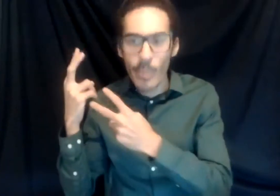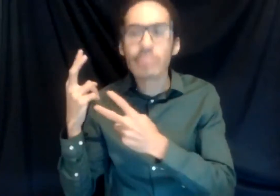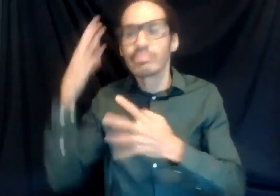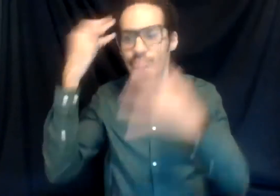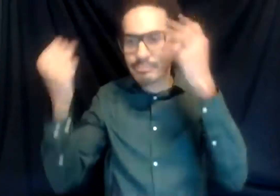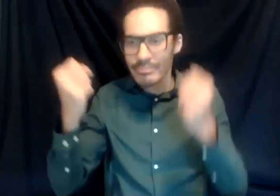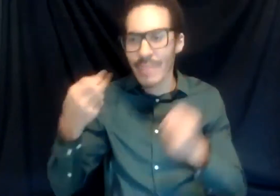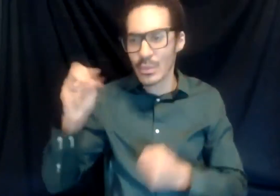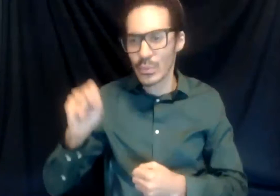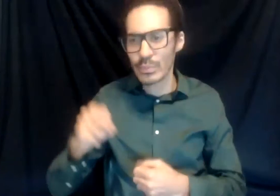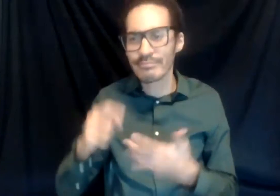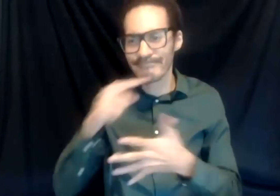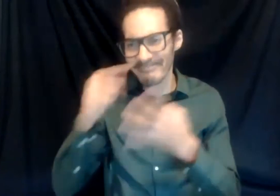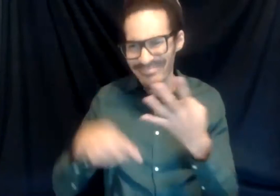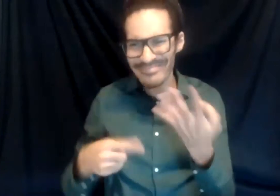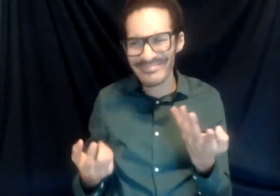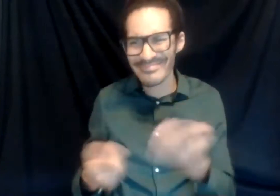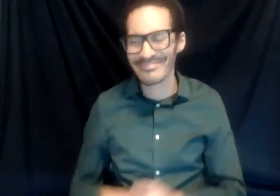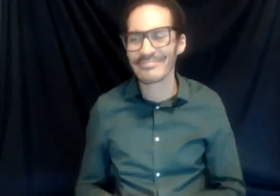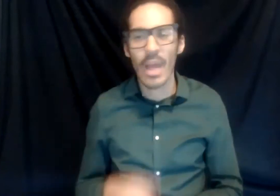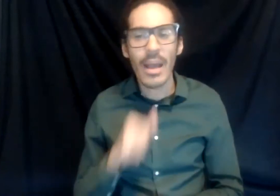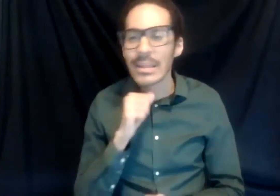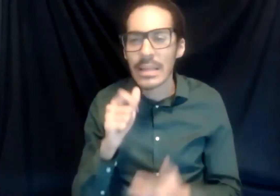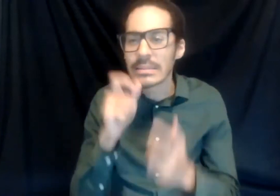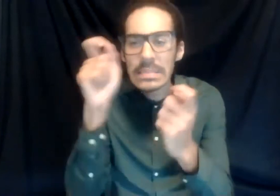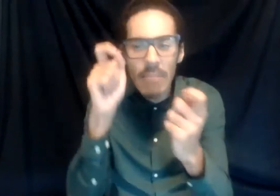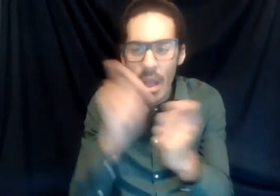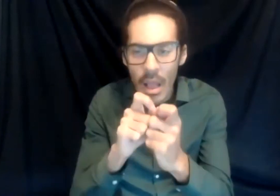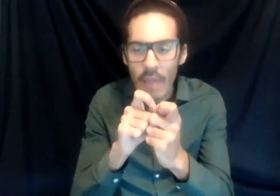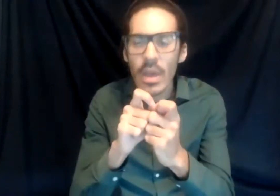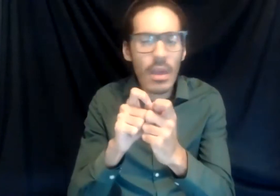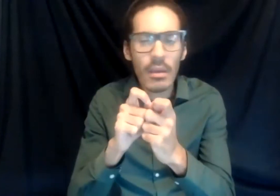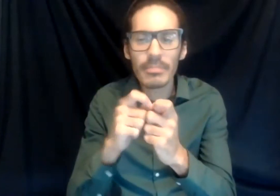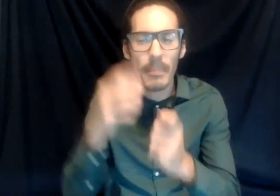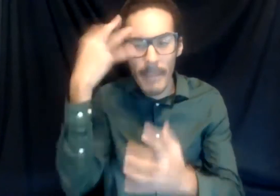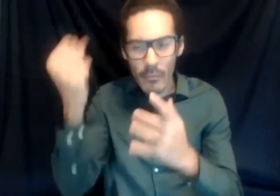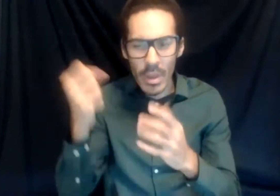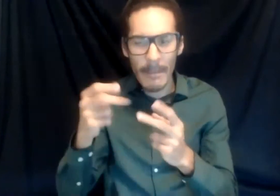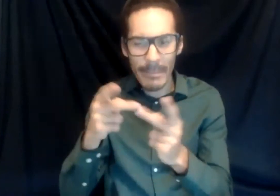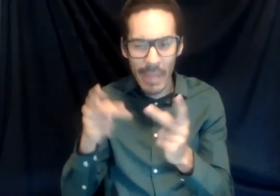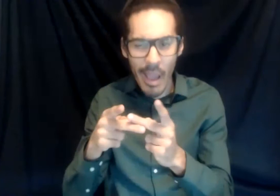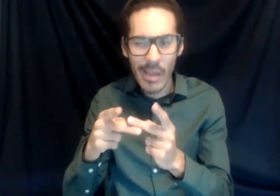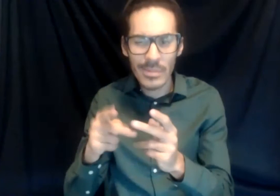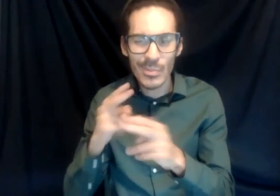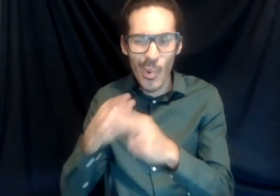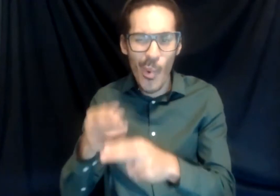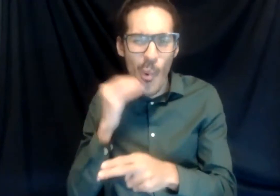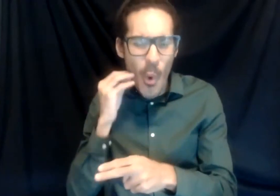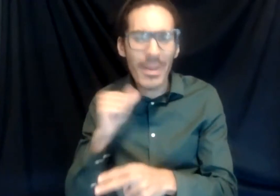I don't really have a distinct memory of a place called home because I don't really have a concrete home. And it's something I'm still trying to figure out as